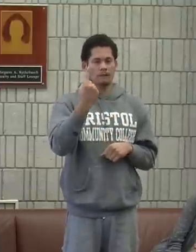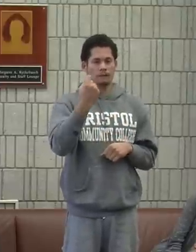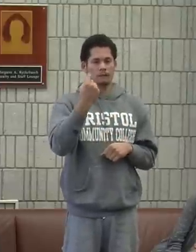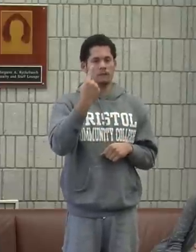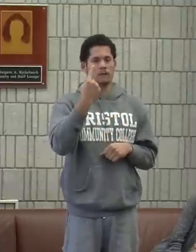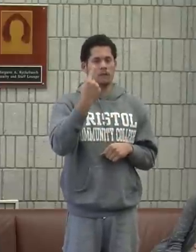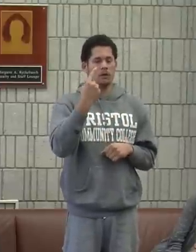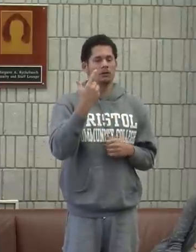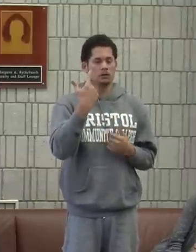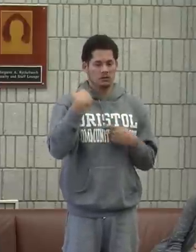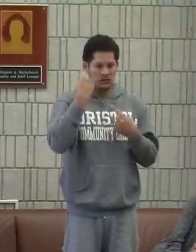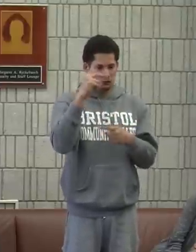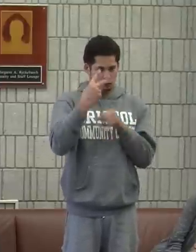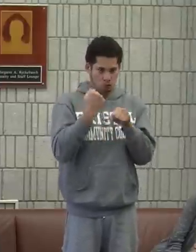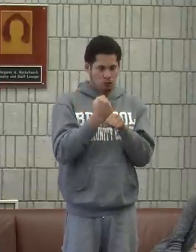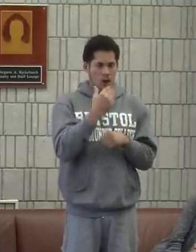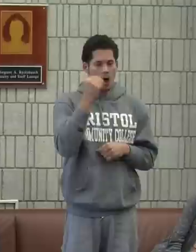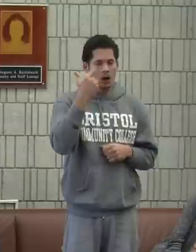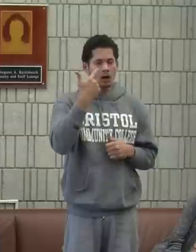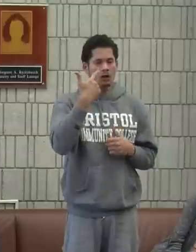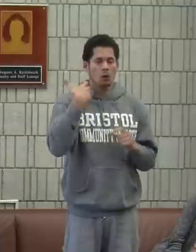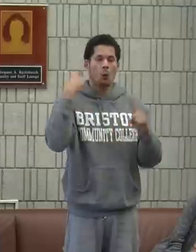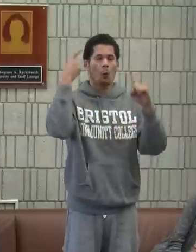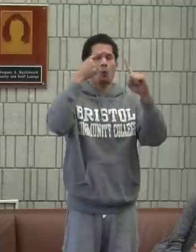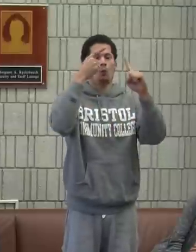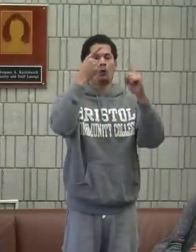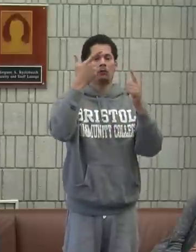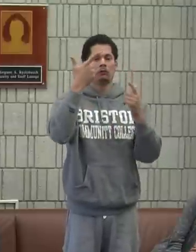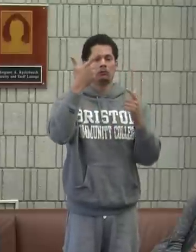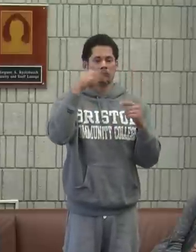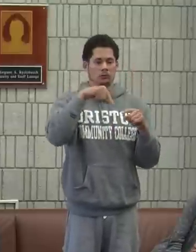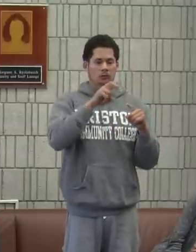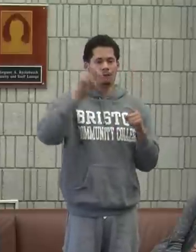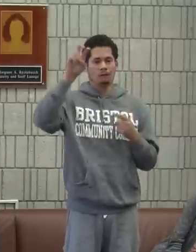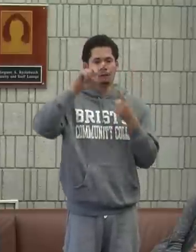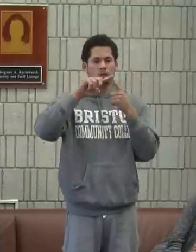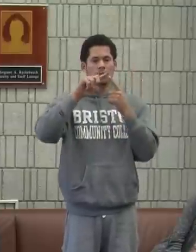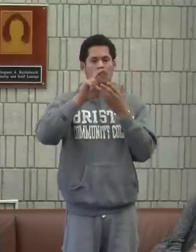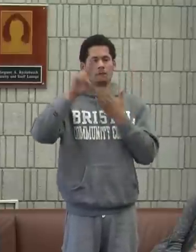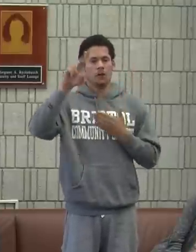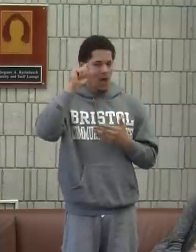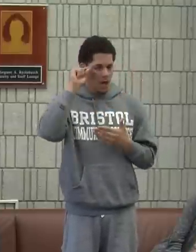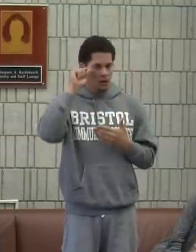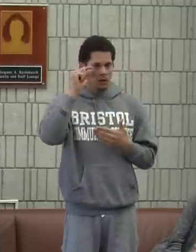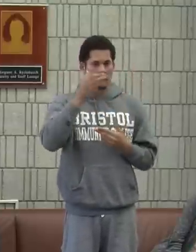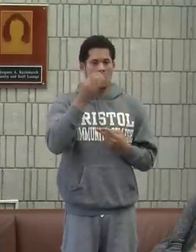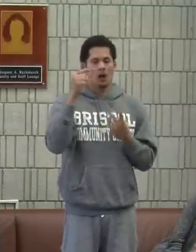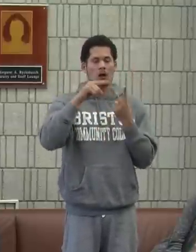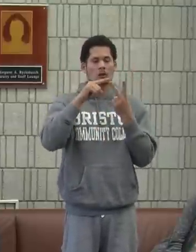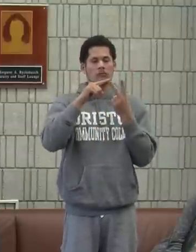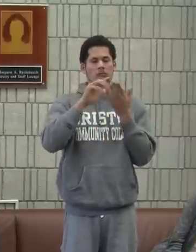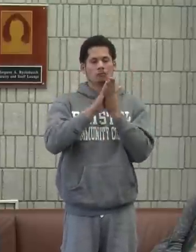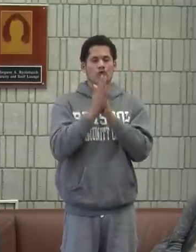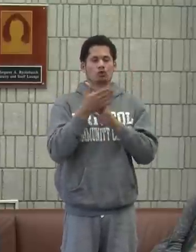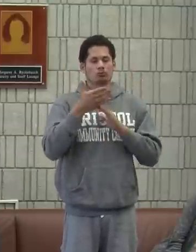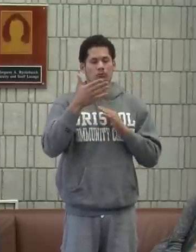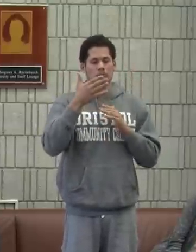year ago in the fall of 2011. This is my second year here, and my goal is to transfer to Gallaudet University